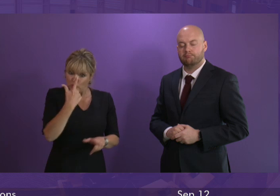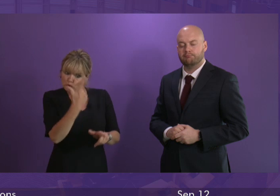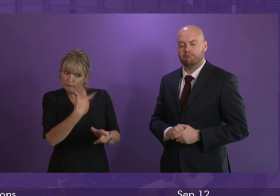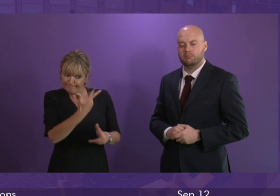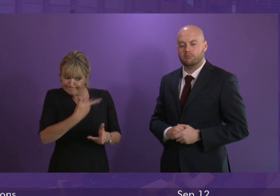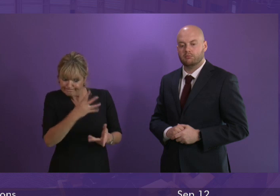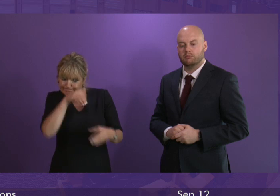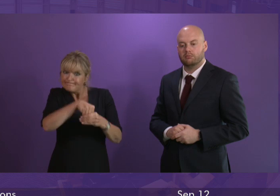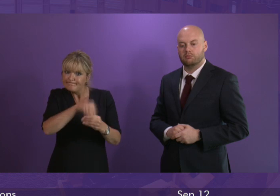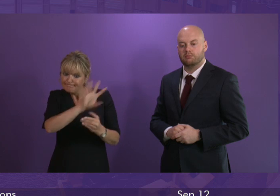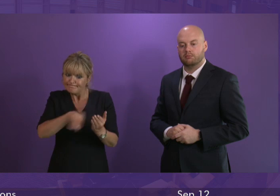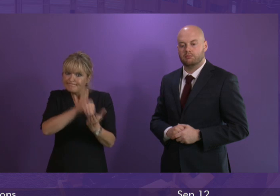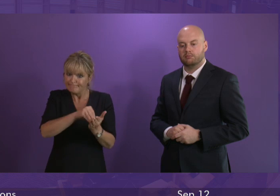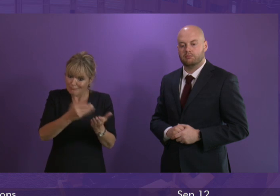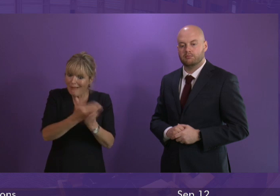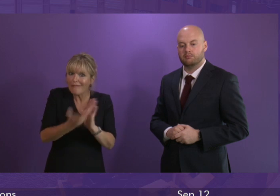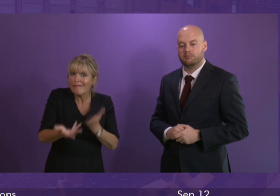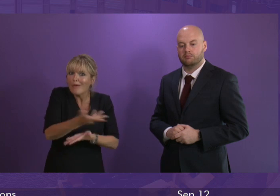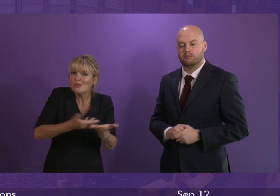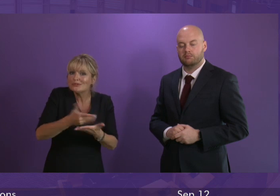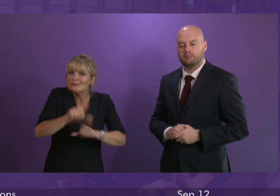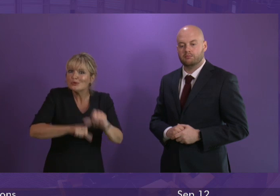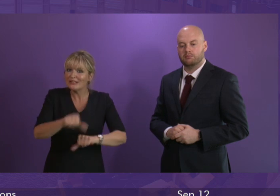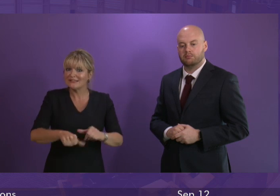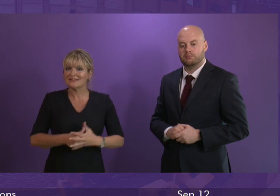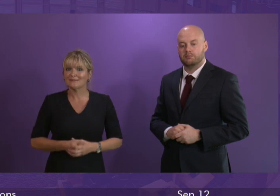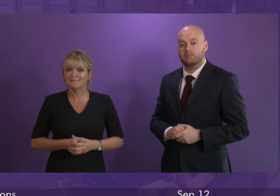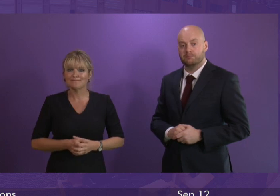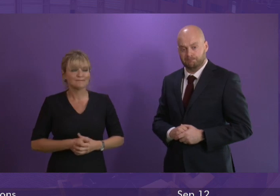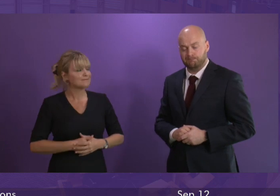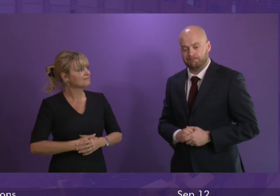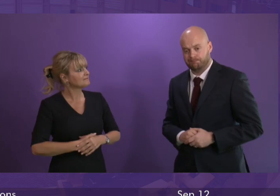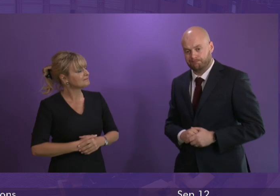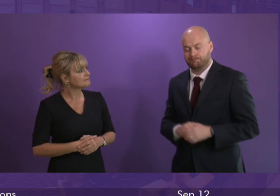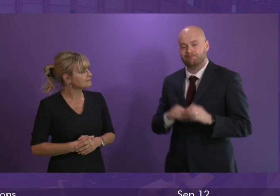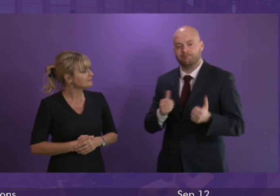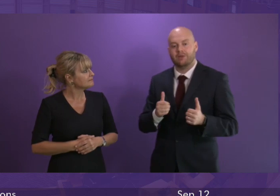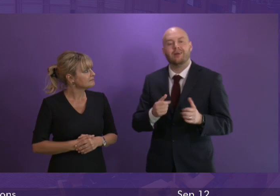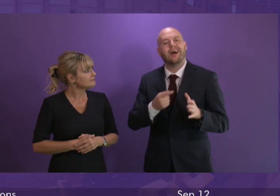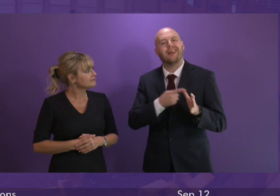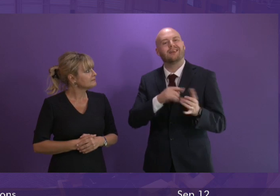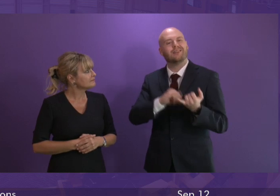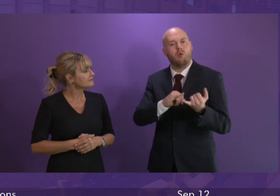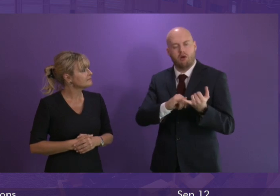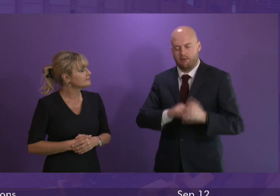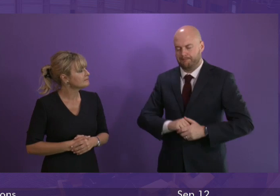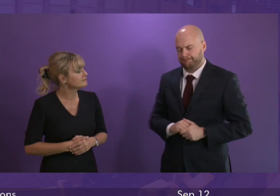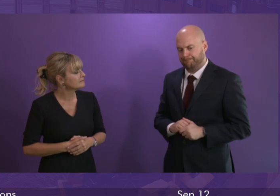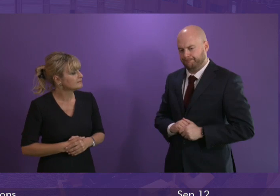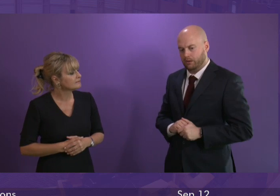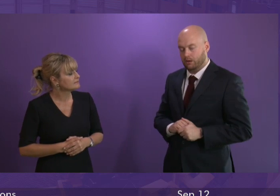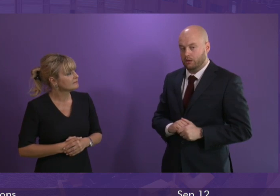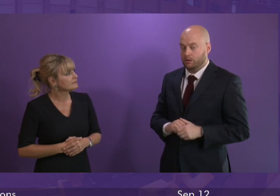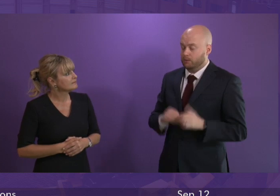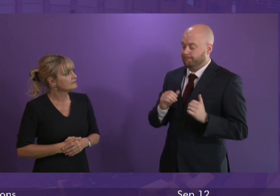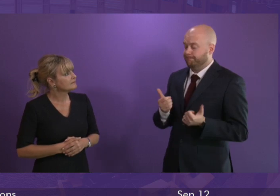this to take part in that consultation and that process and that's our word to be followed by Jenny Gilruth presenting officer next week